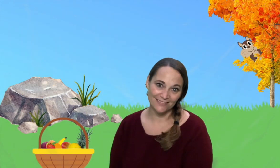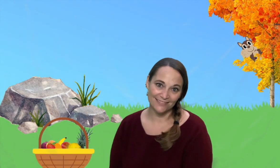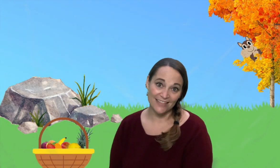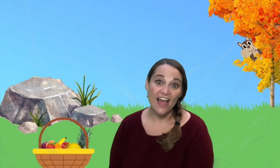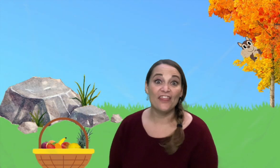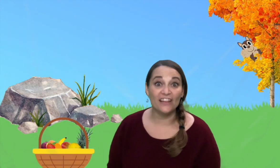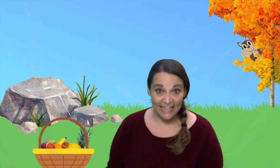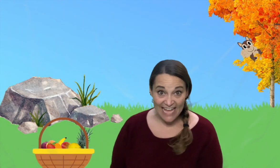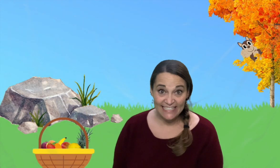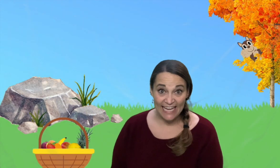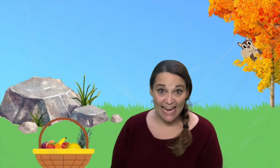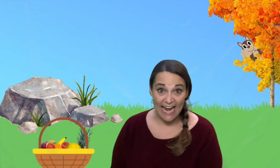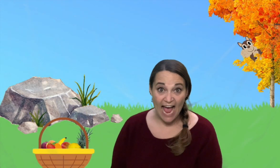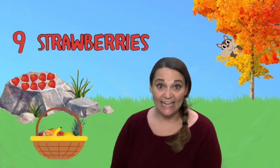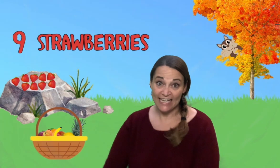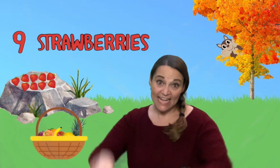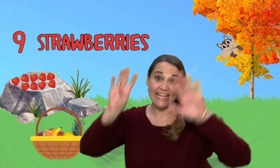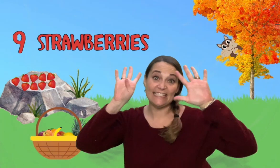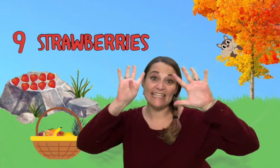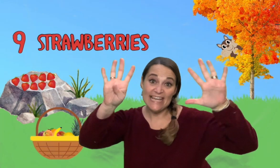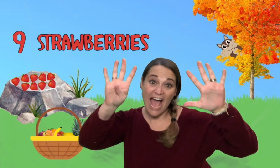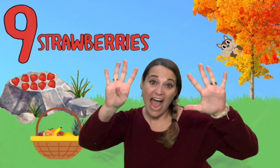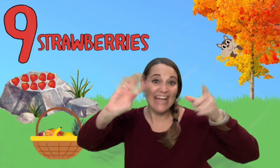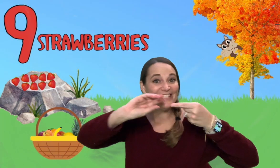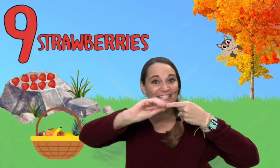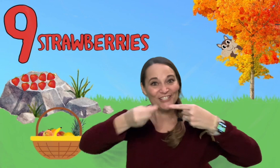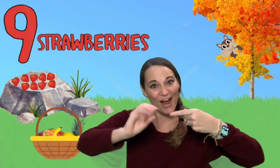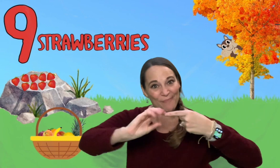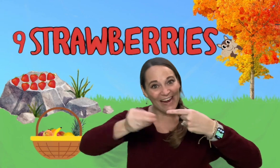The last thing I got is nine strawberries.